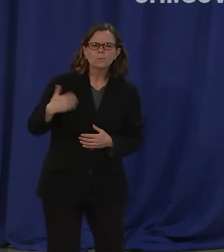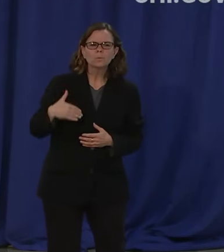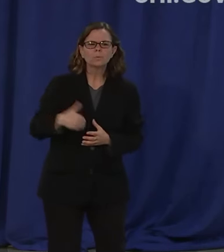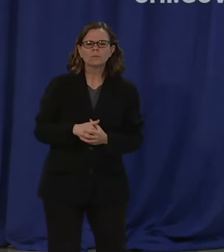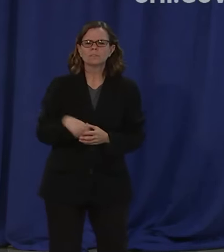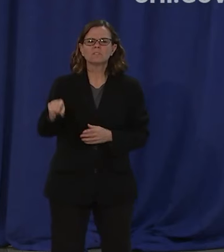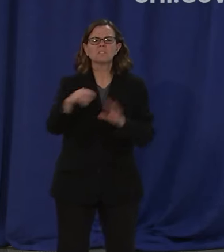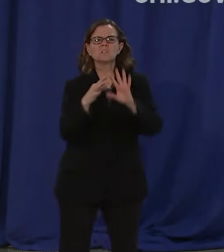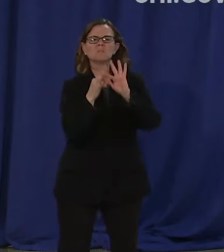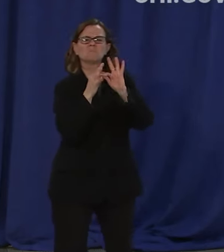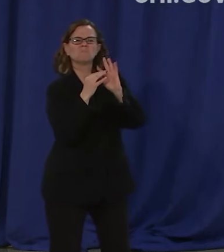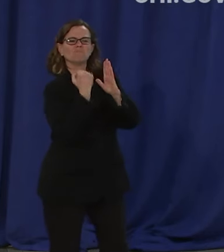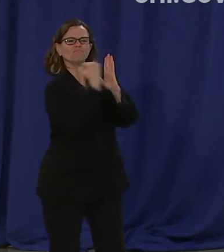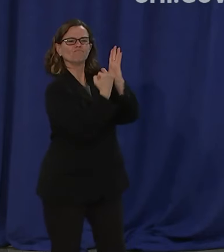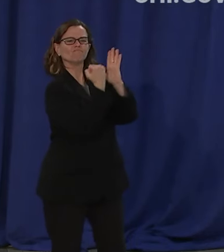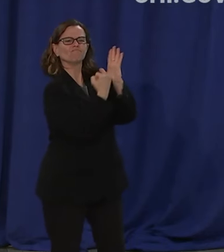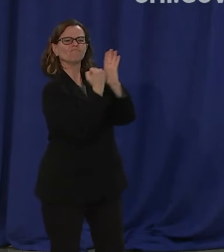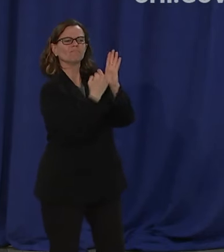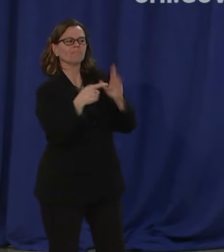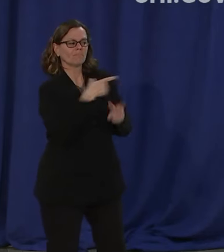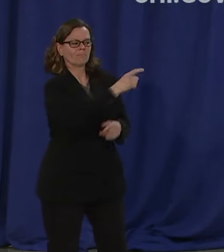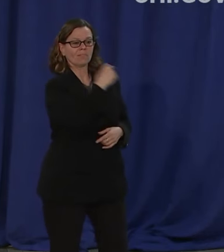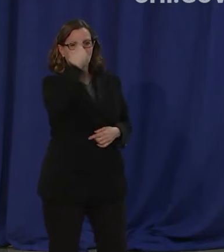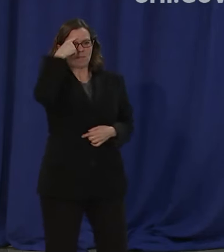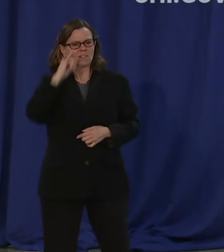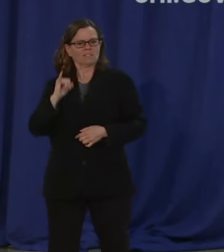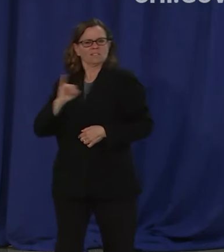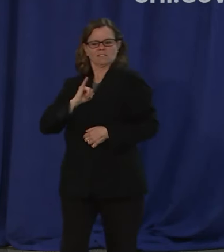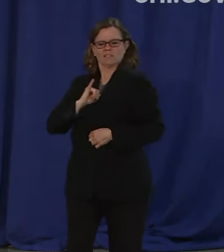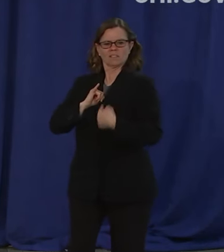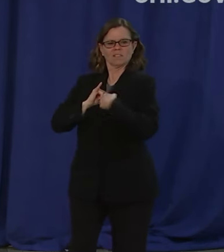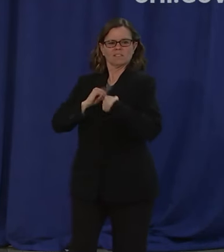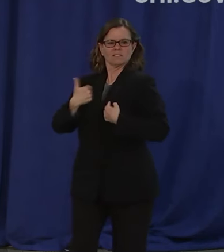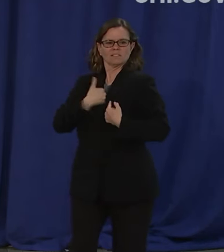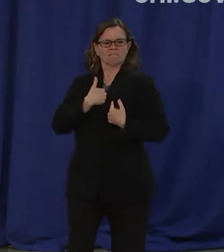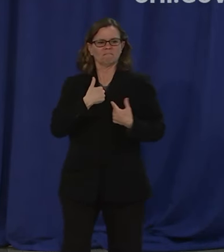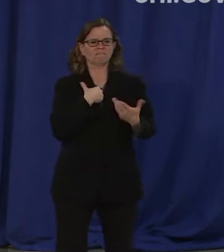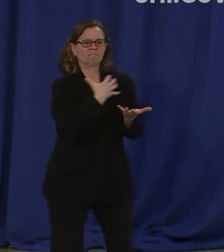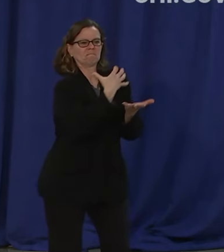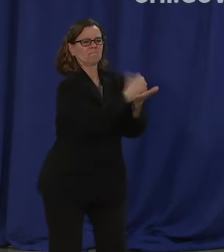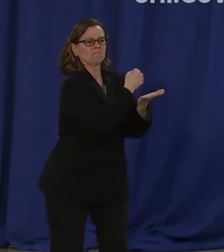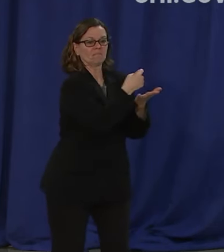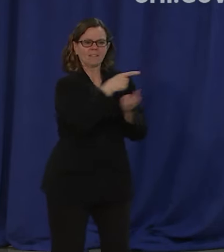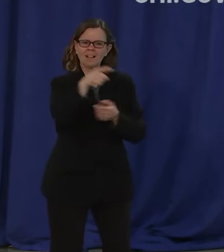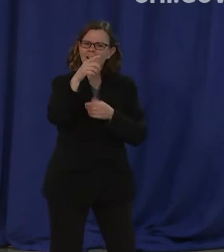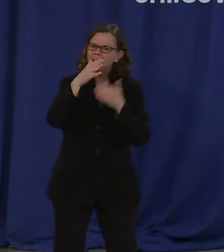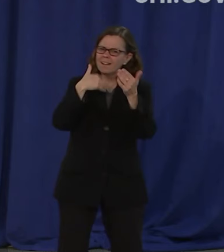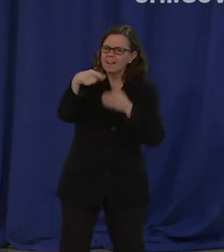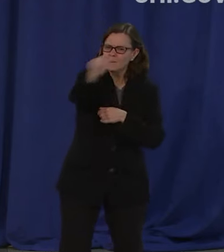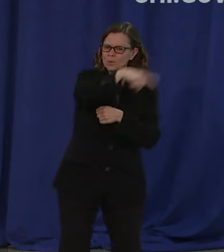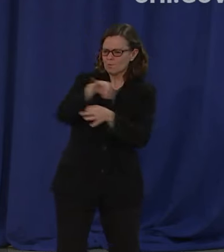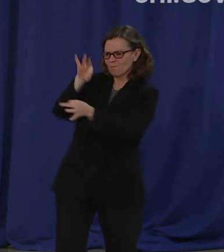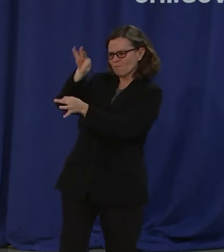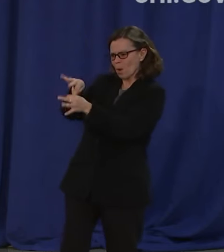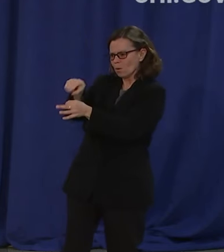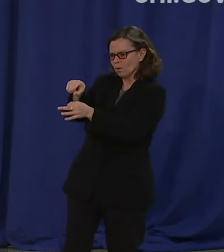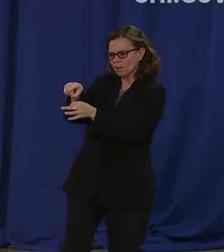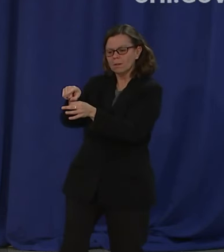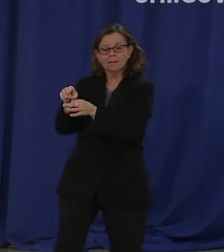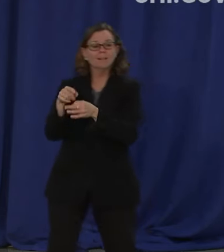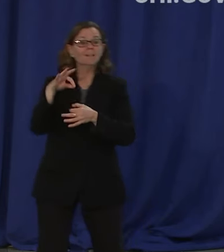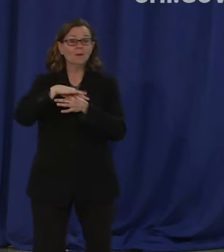serve themselves instead of their residents who elected them, choosing to put their own selfish interest